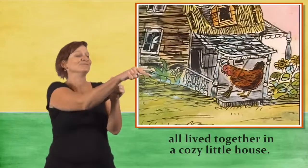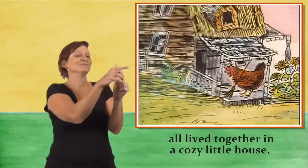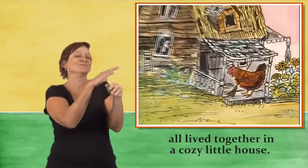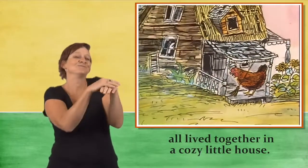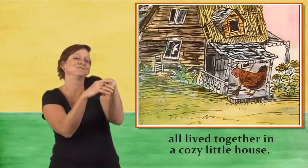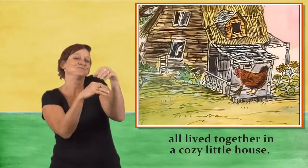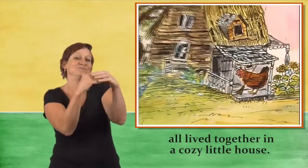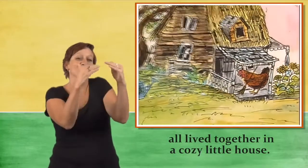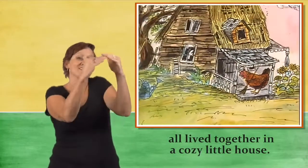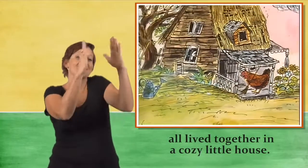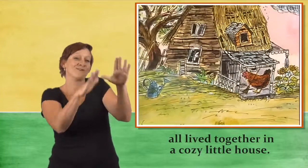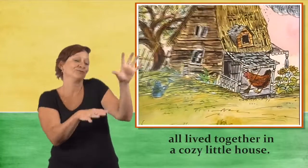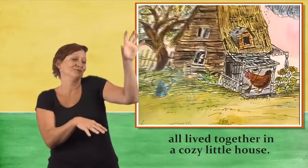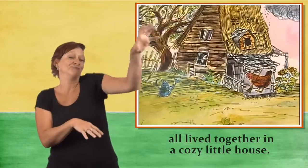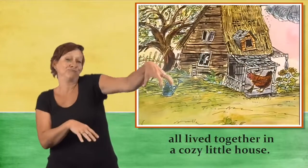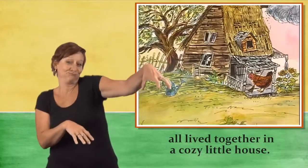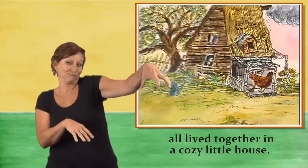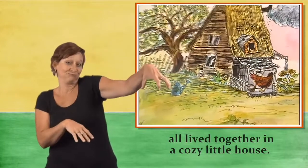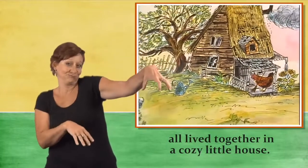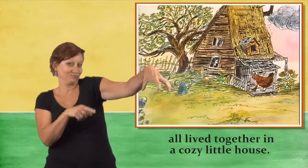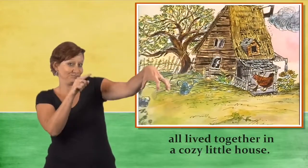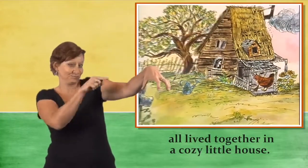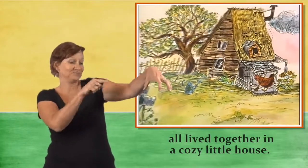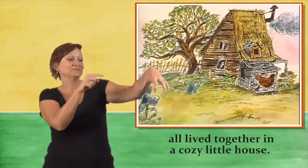live together in a cozy little house